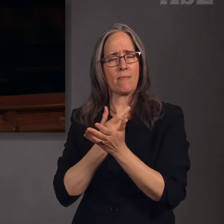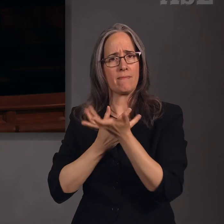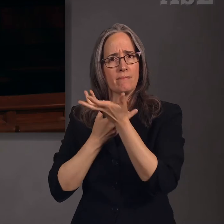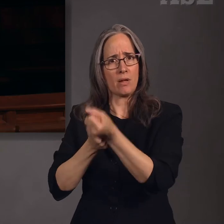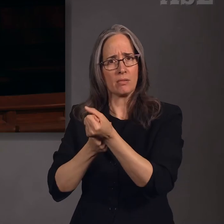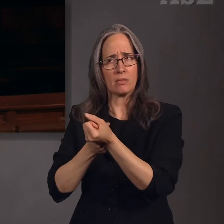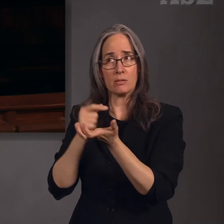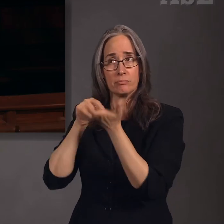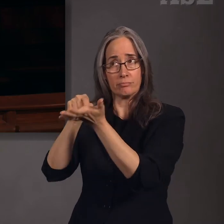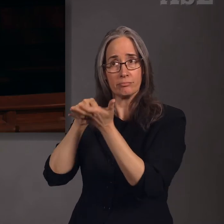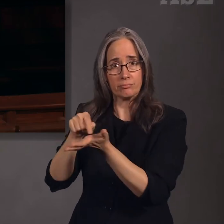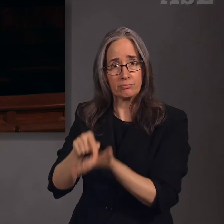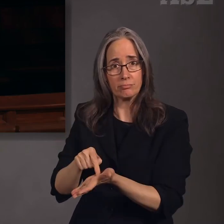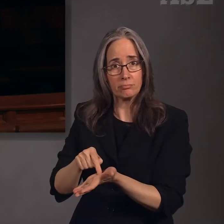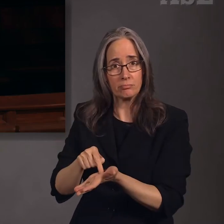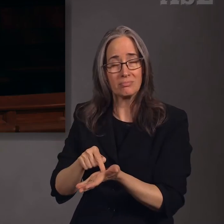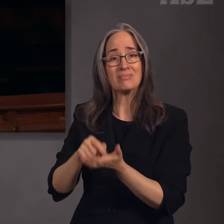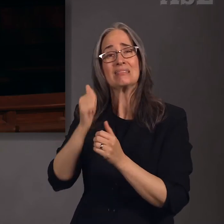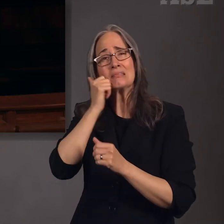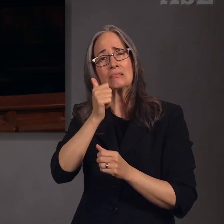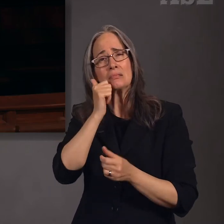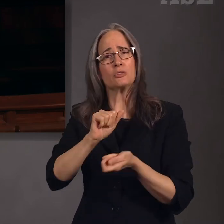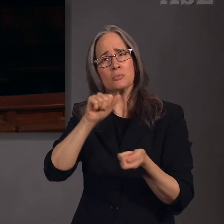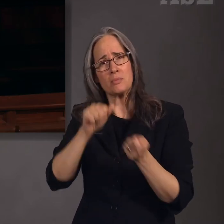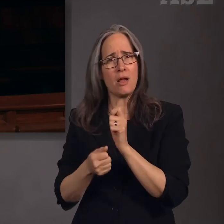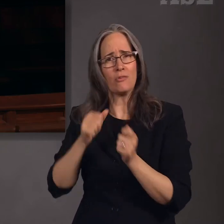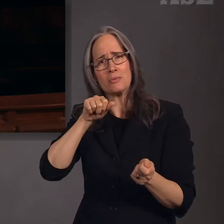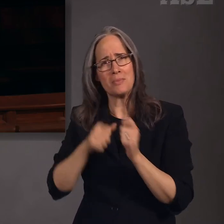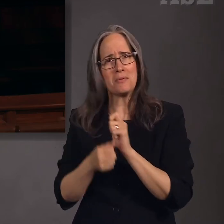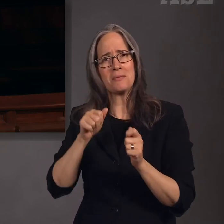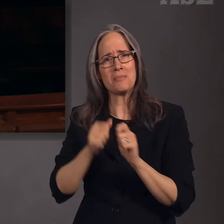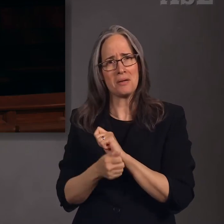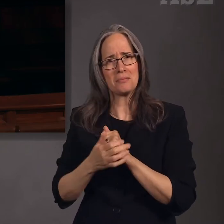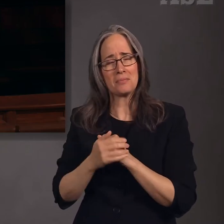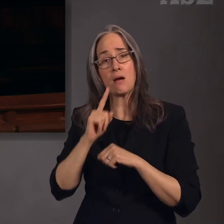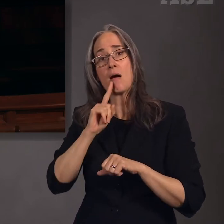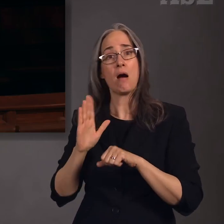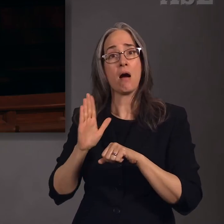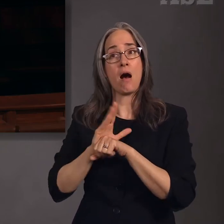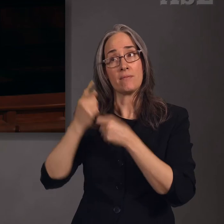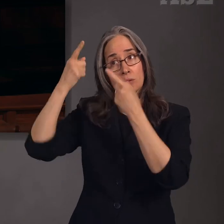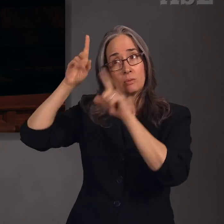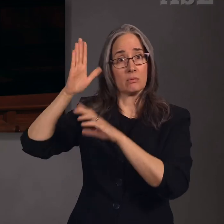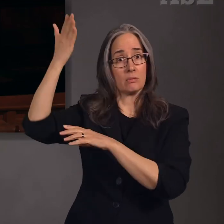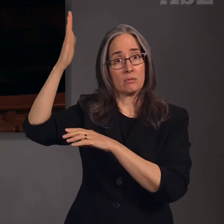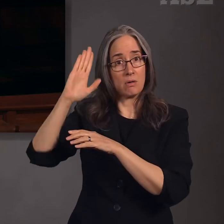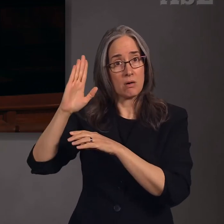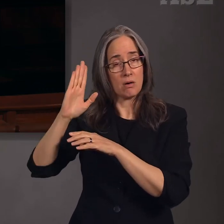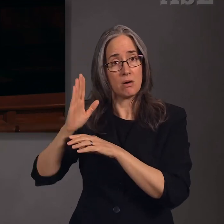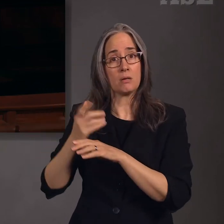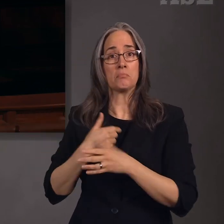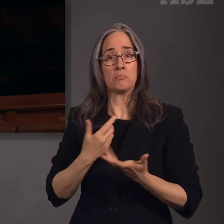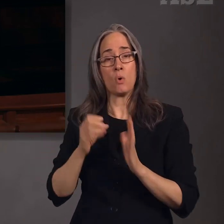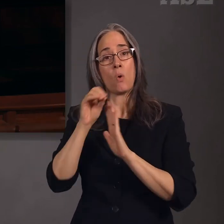covenants with God as we receive the ordinances of salvation and exaltation, and